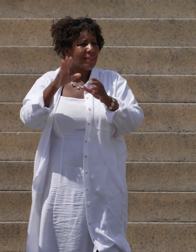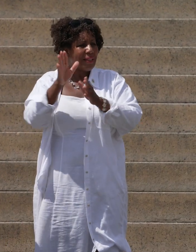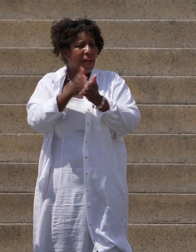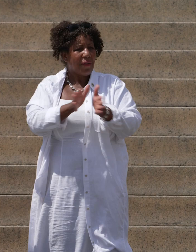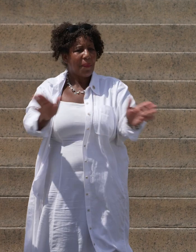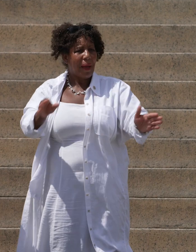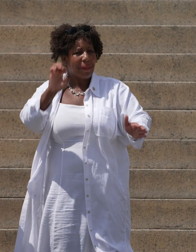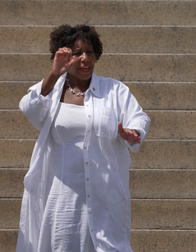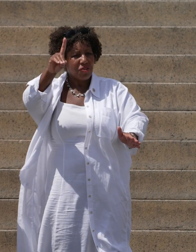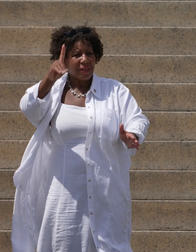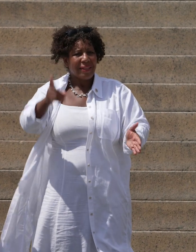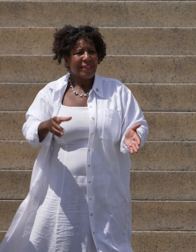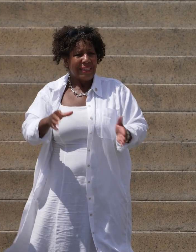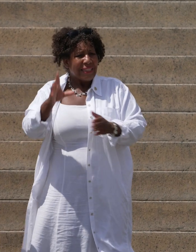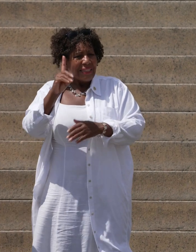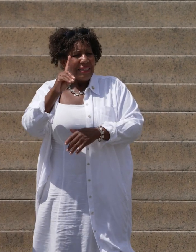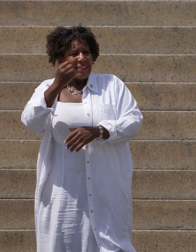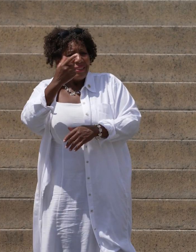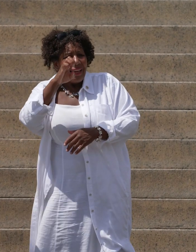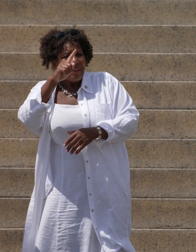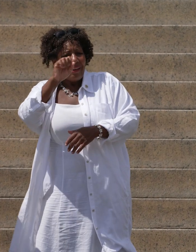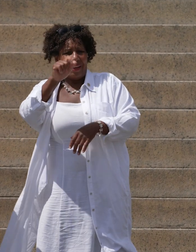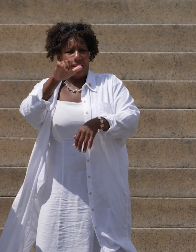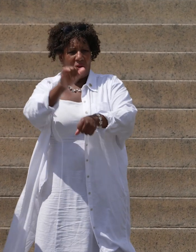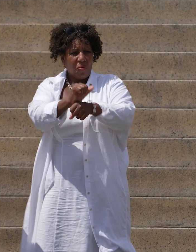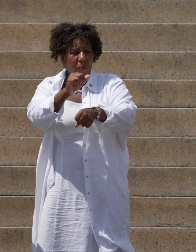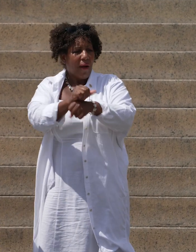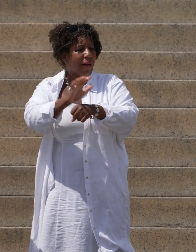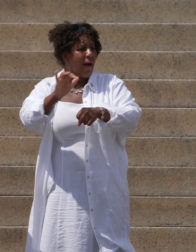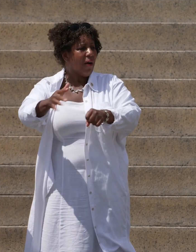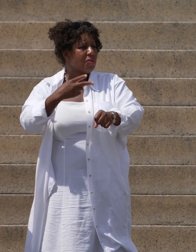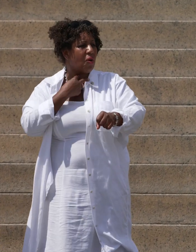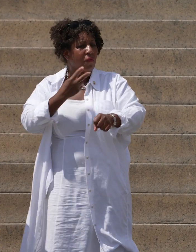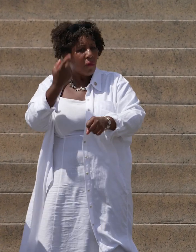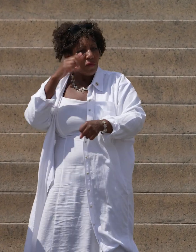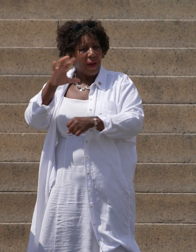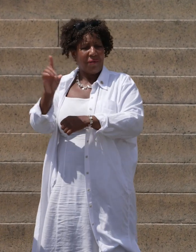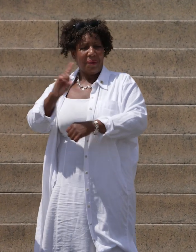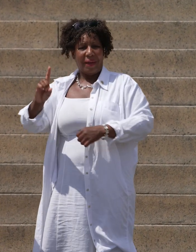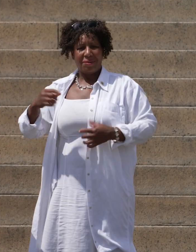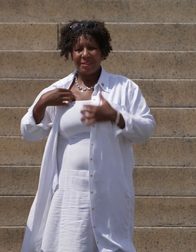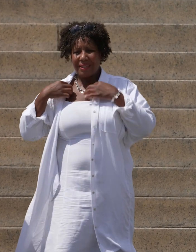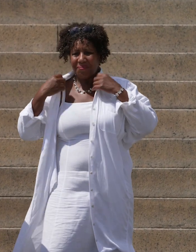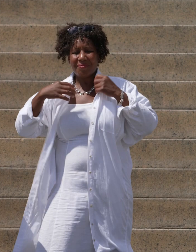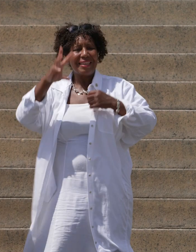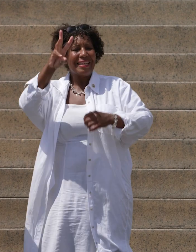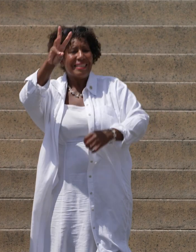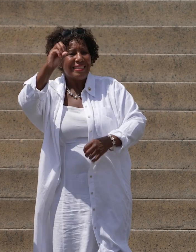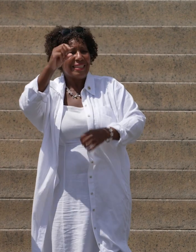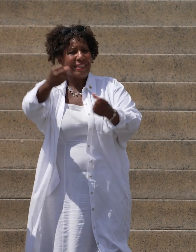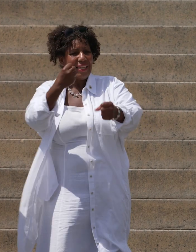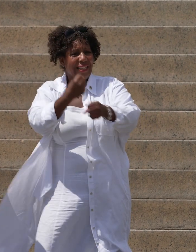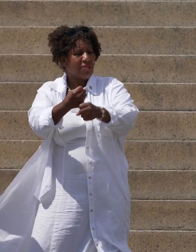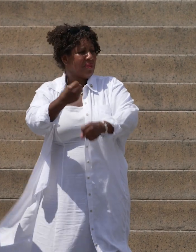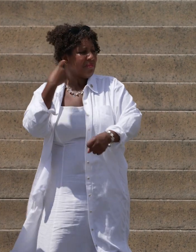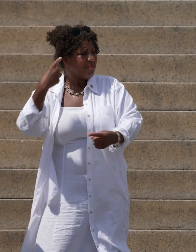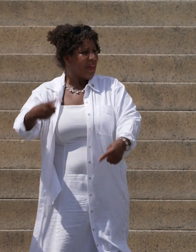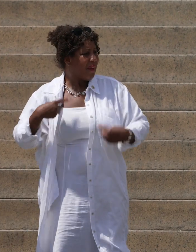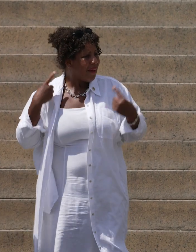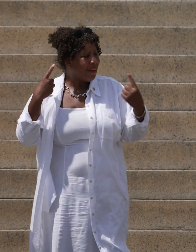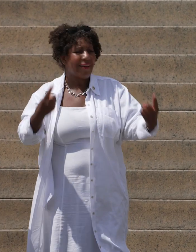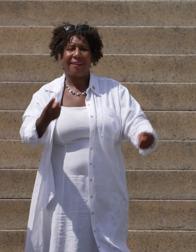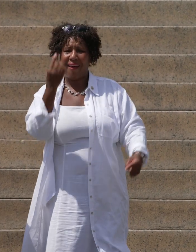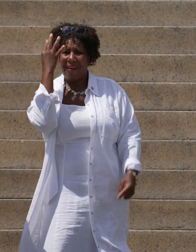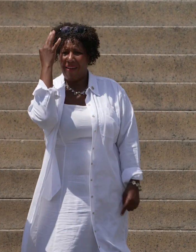education, for dignity at work, and a voice in our democracy. 60 years ago, think